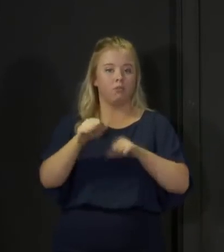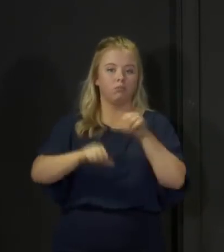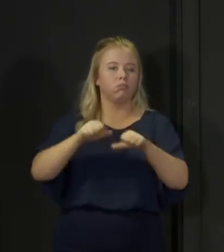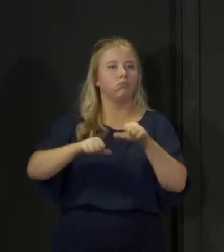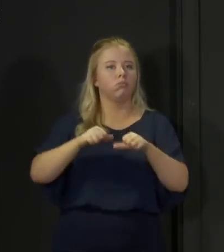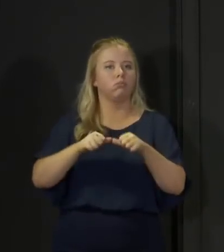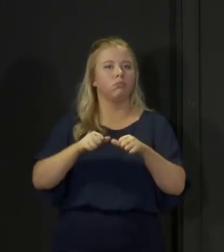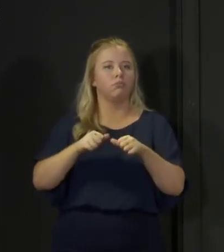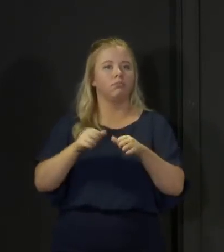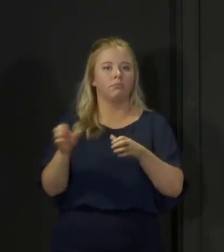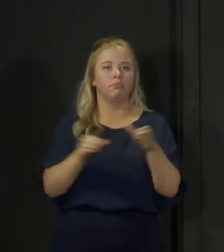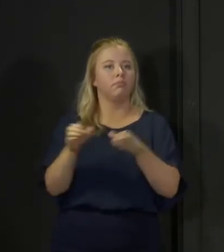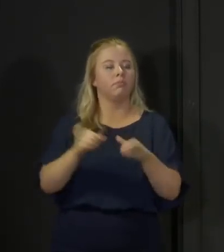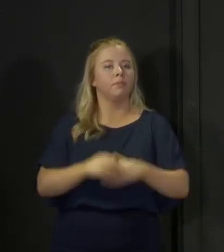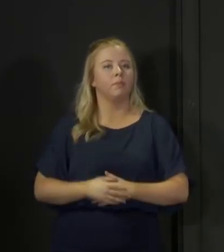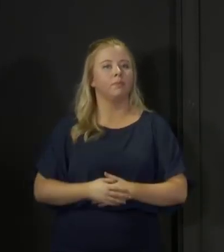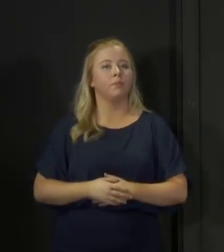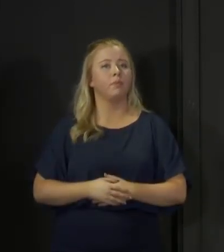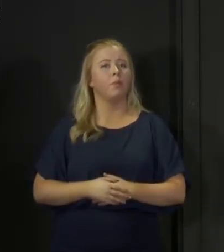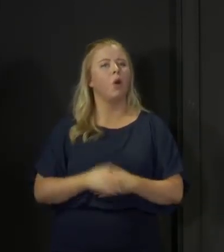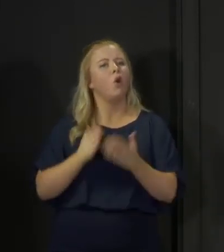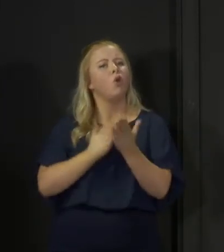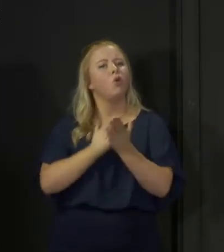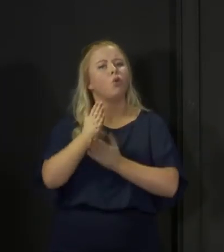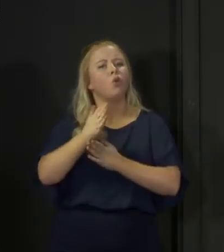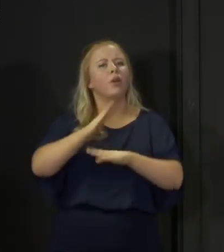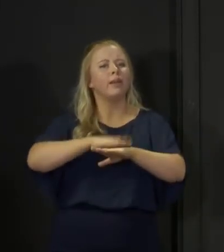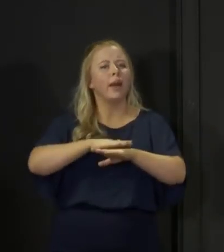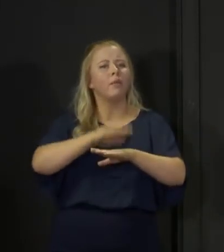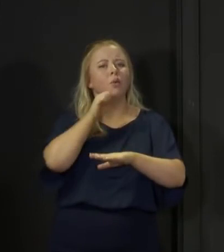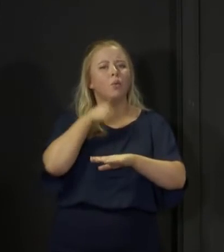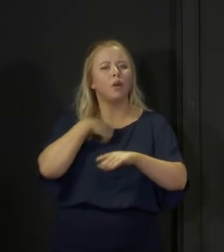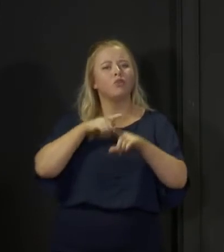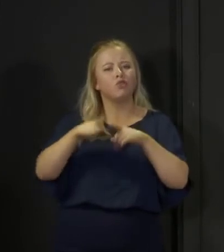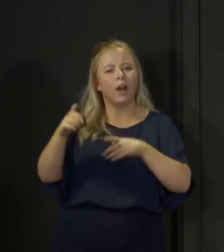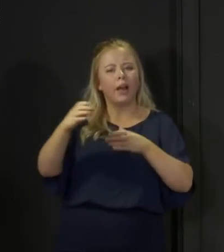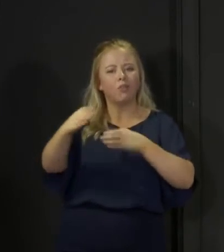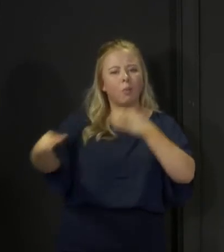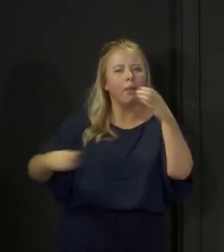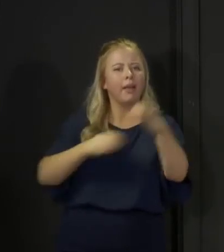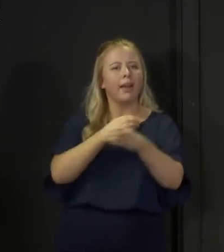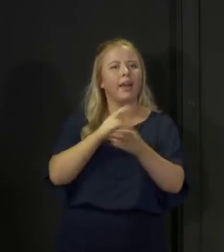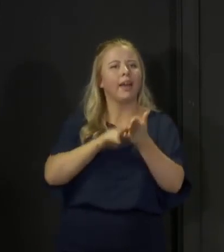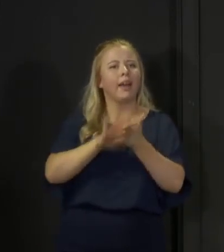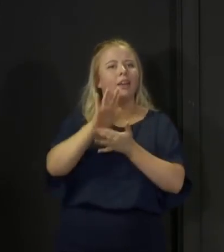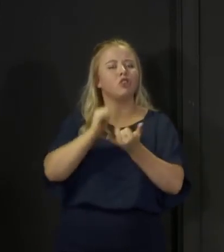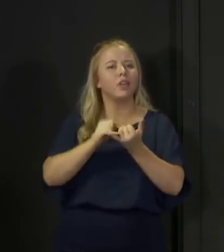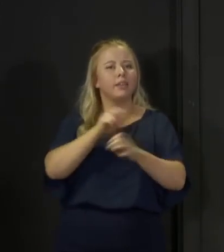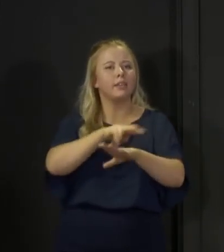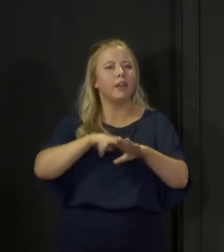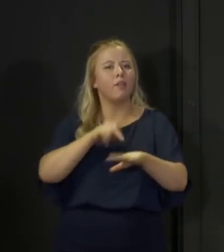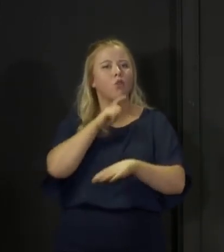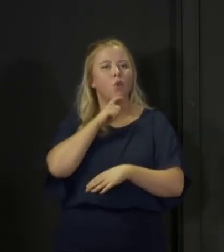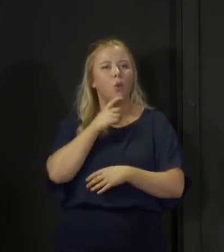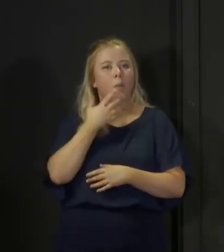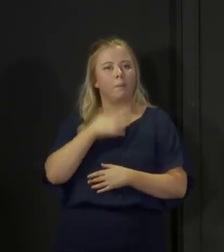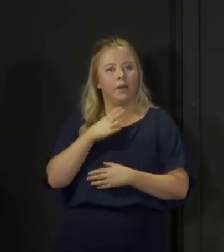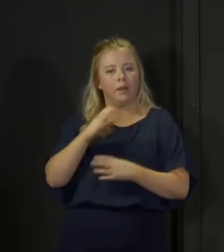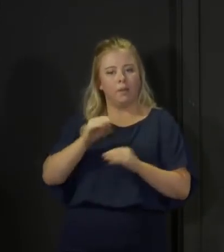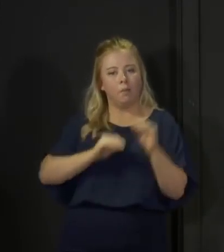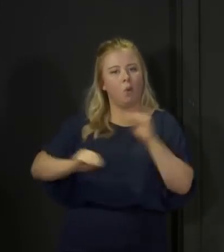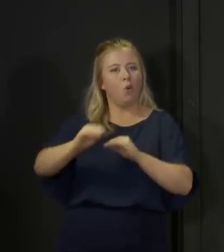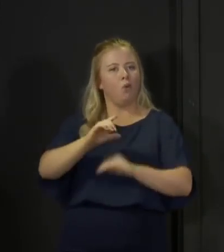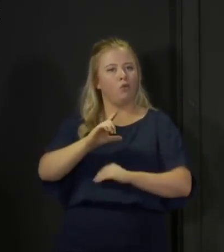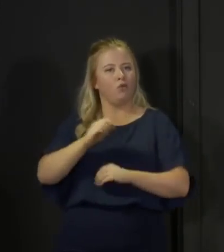replace current NHS staff who may be being redeployed to do this work because they're not doing what they would normally be doing. There are some who will be,